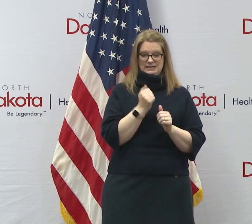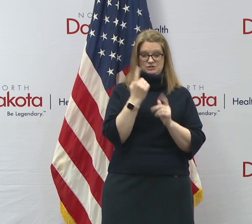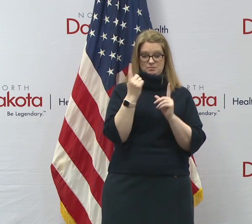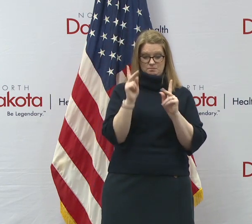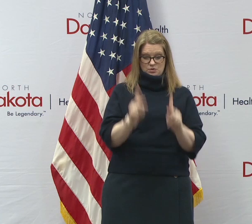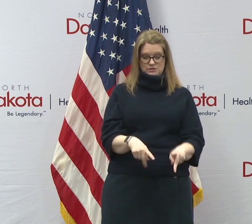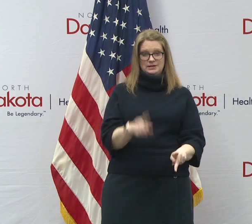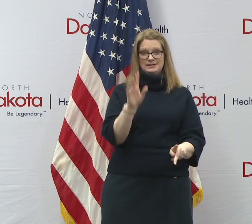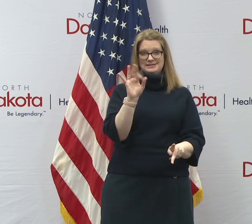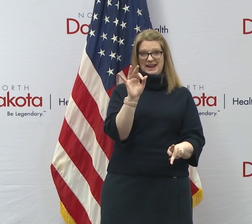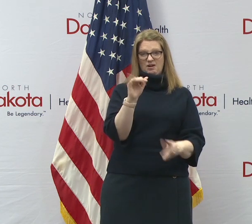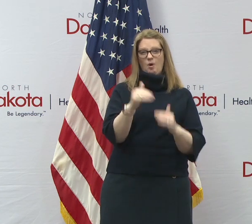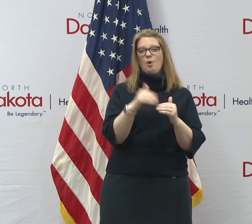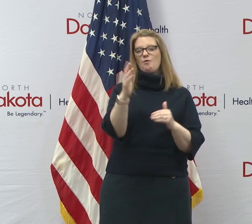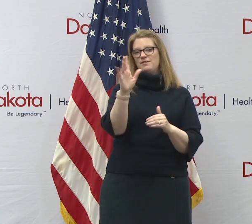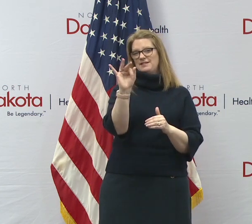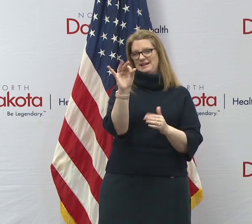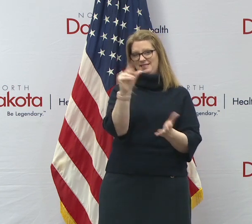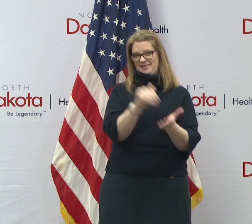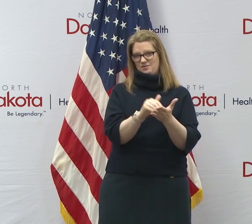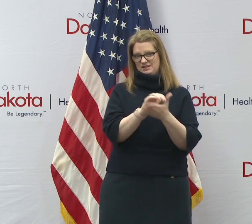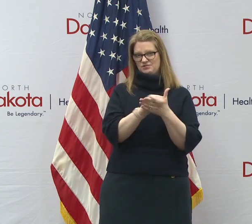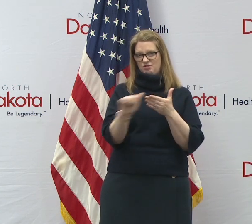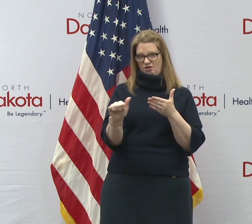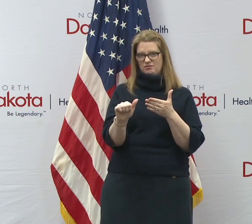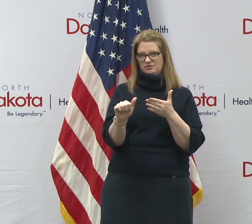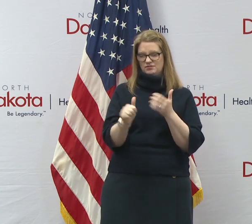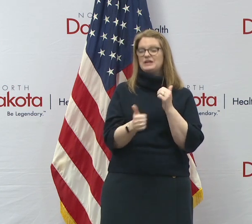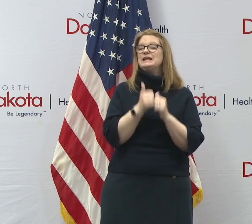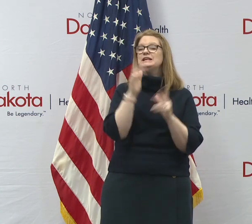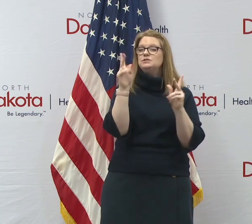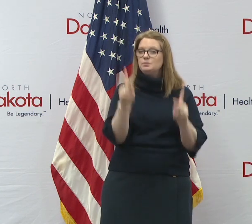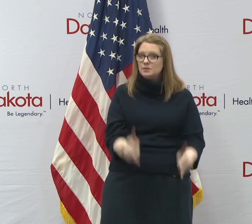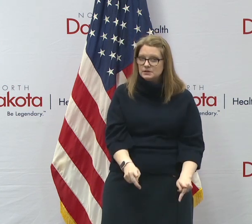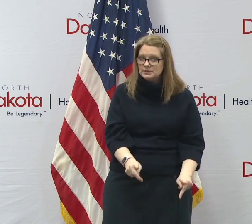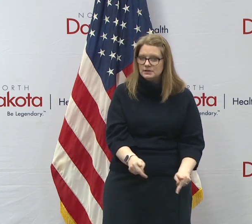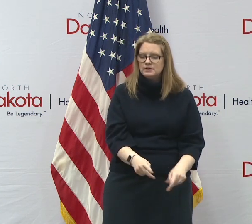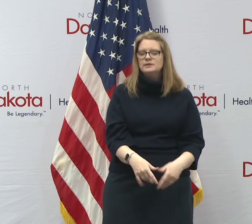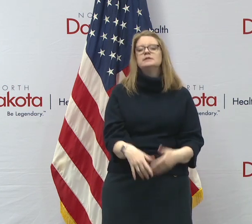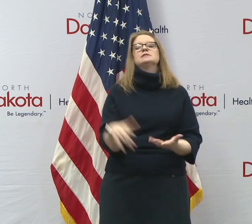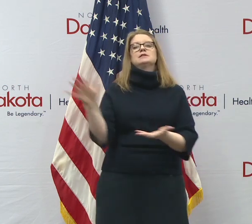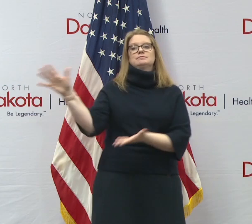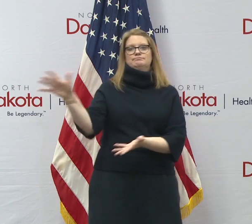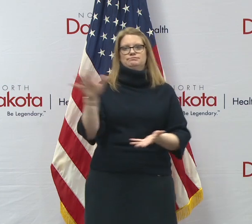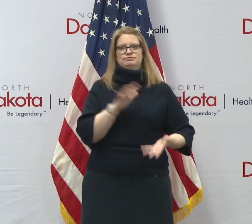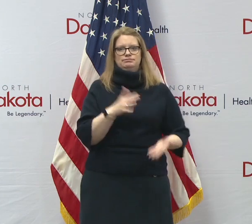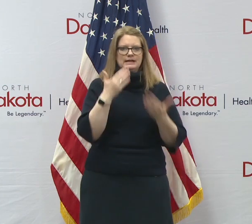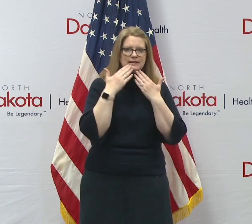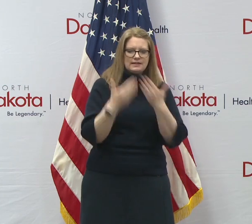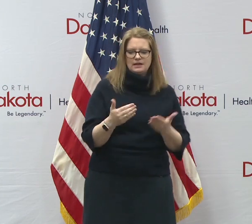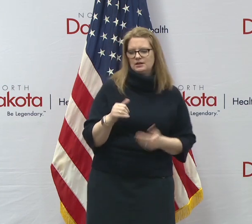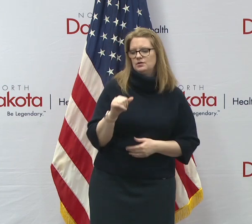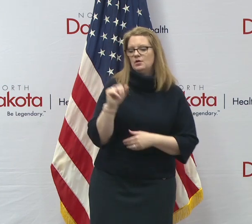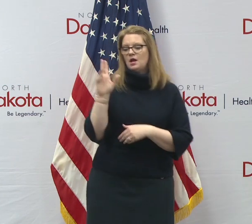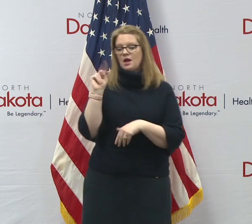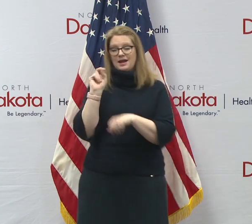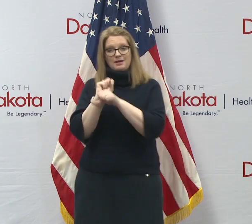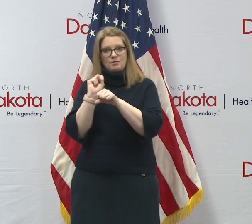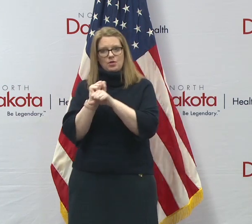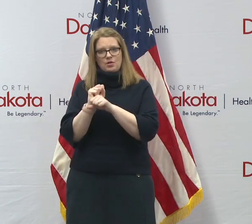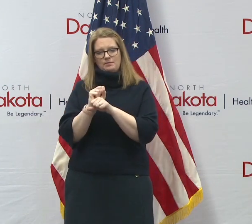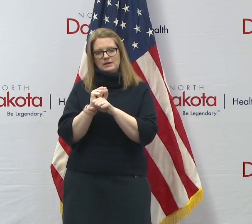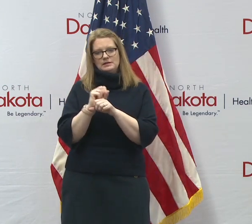person for everybody that counts. That adds up quickly. So thank you for that. Unemployment, the stats yesterday,